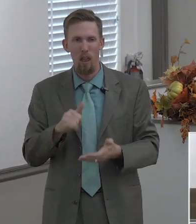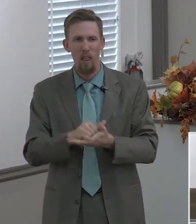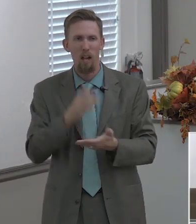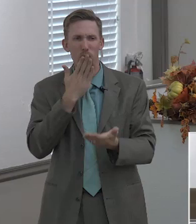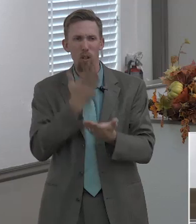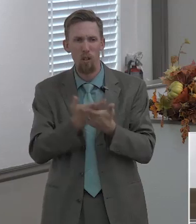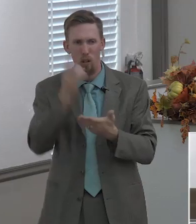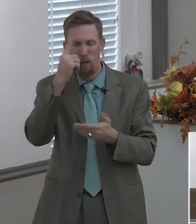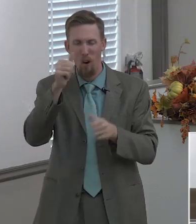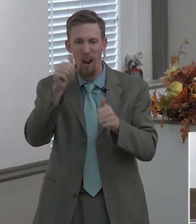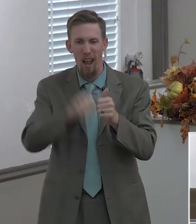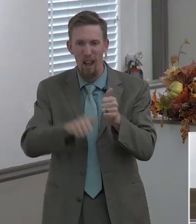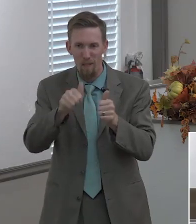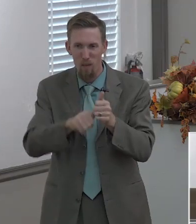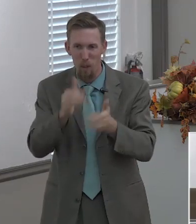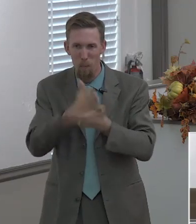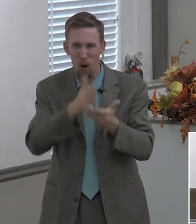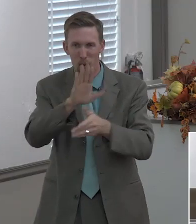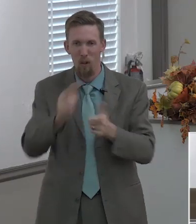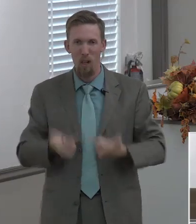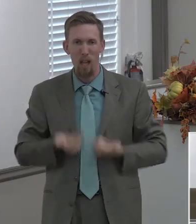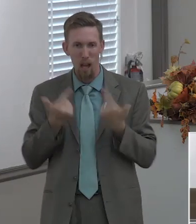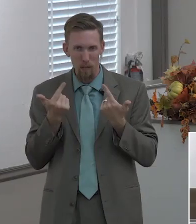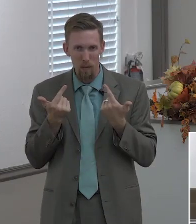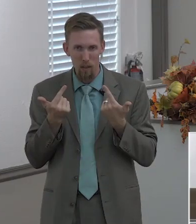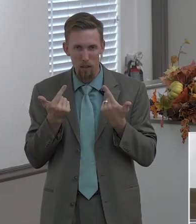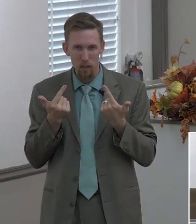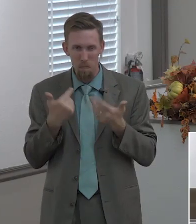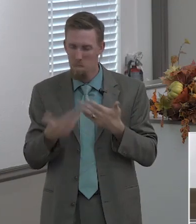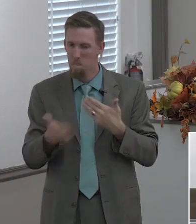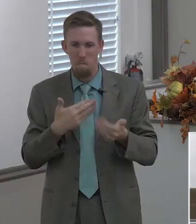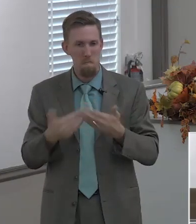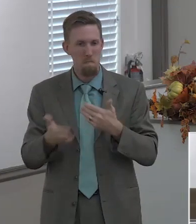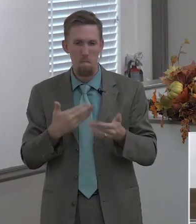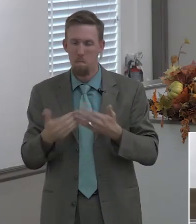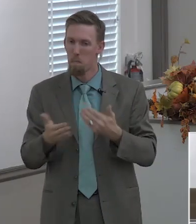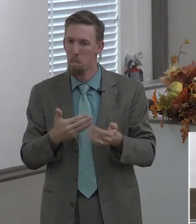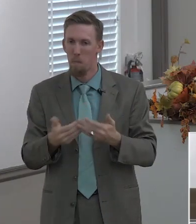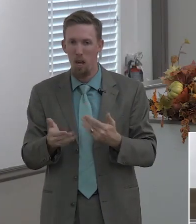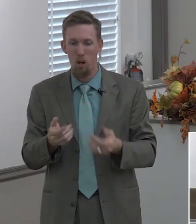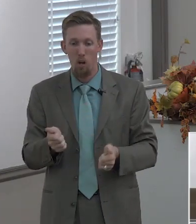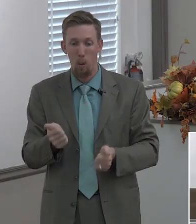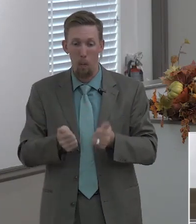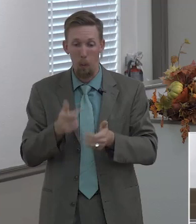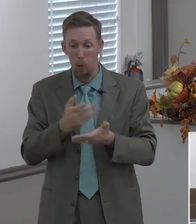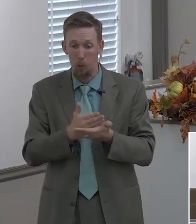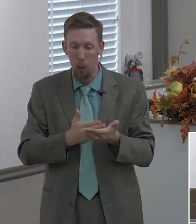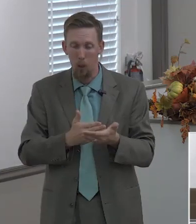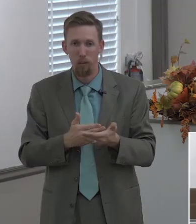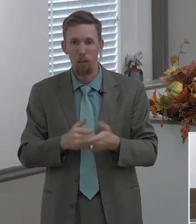you know that's good for every area of your life no matter what it is